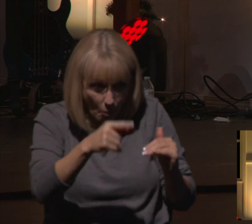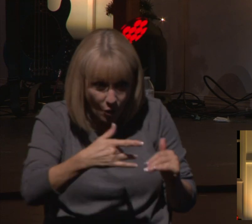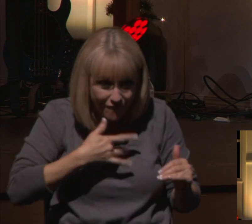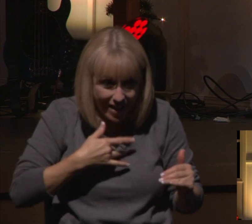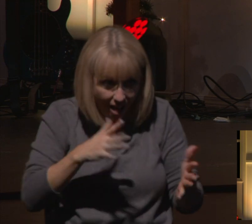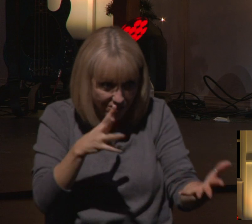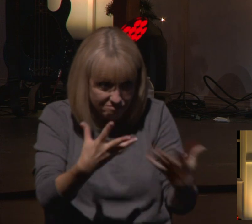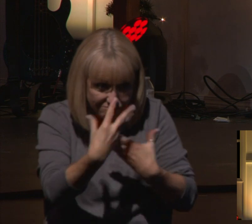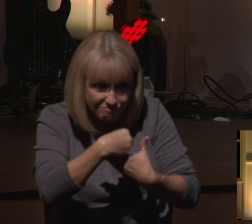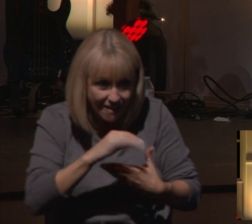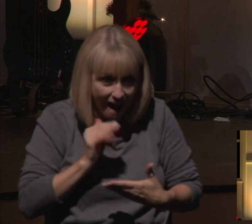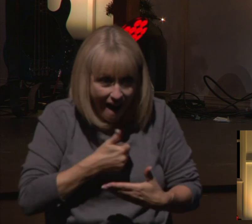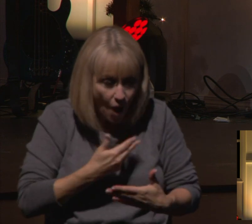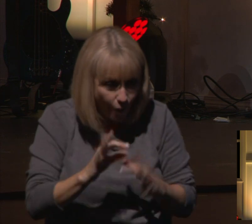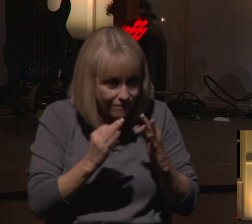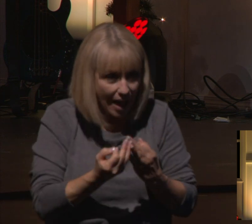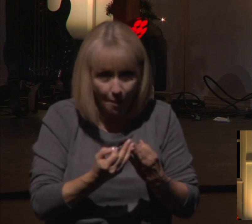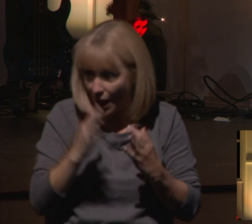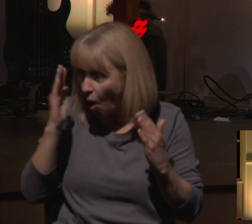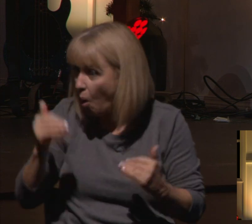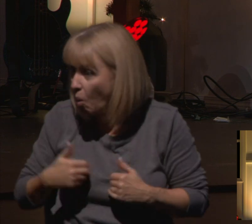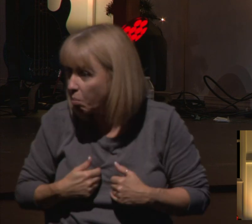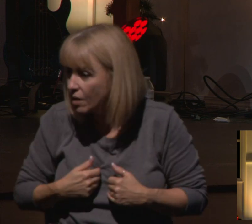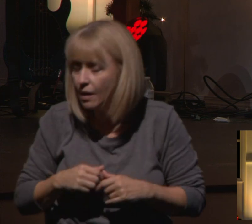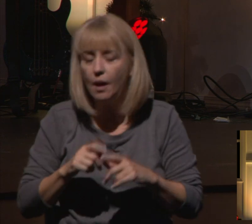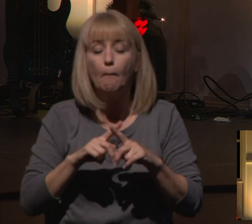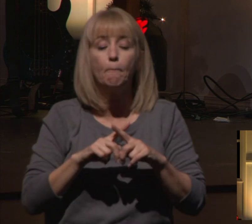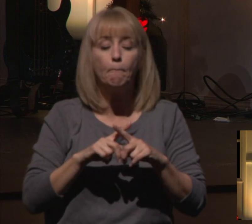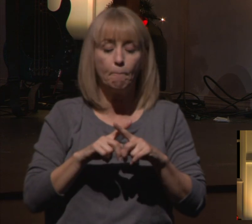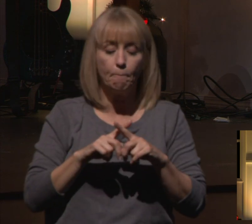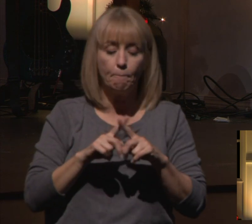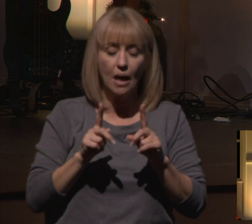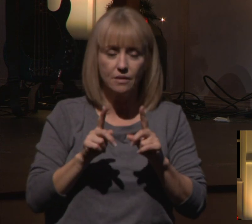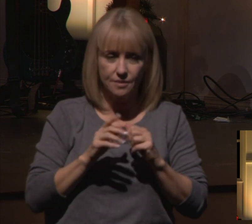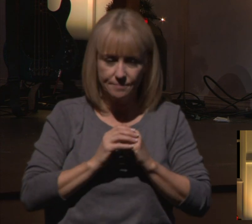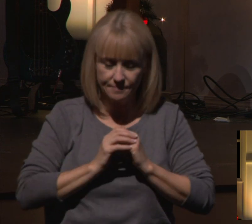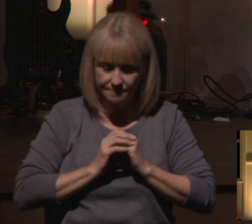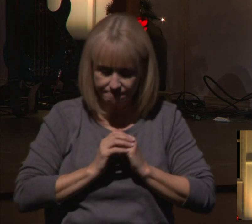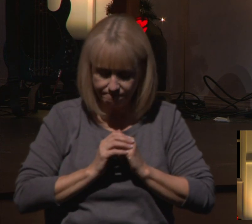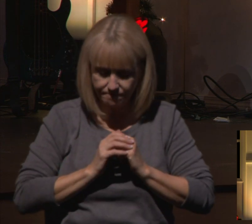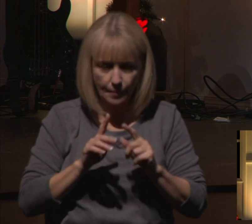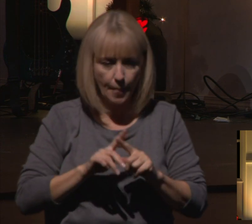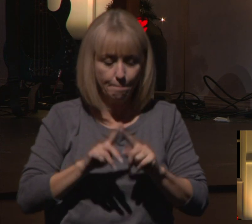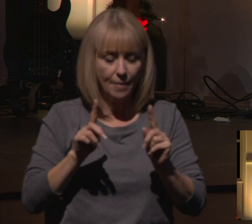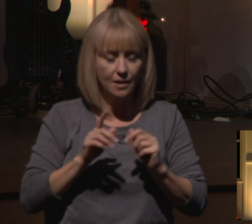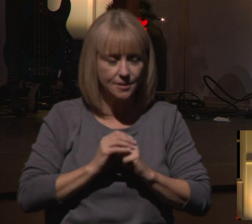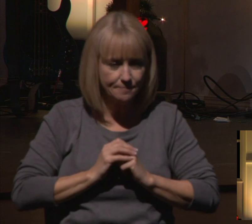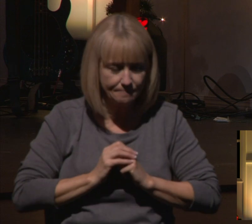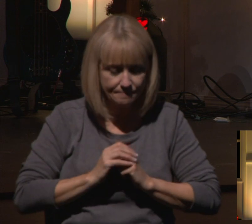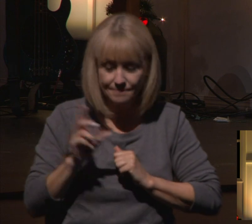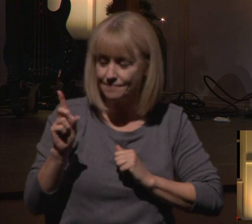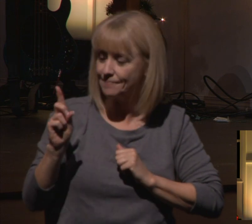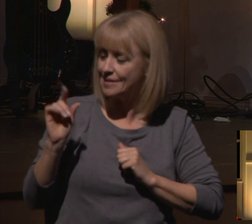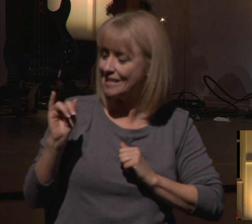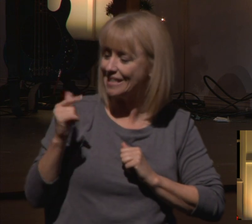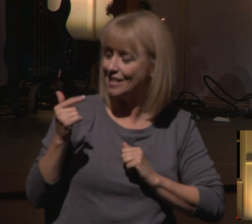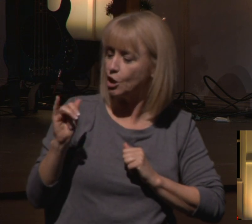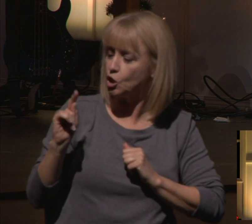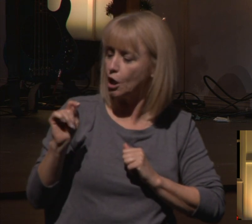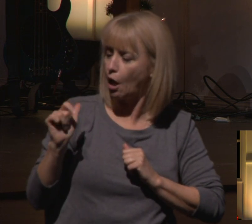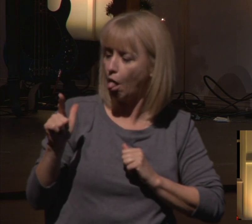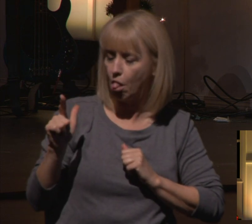at Harvester. But here's what I hope that you realize. I hope that you realize that digital isn't the destination.